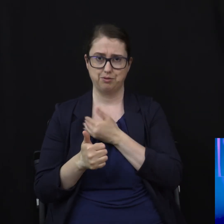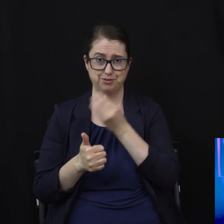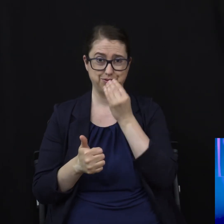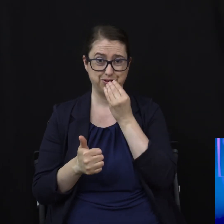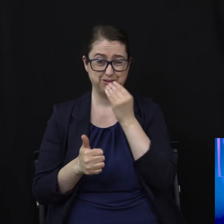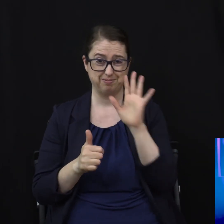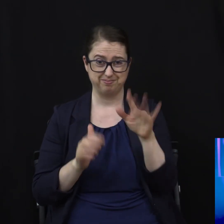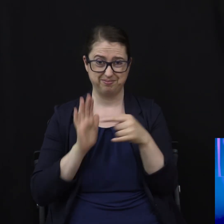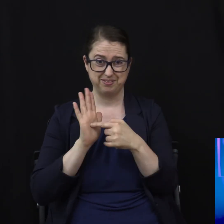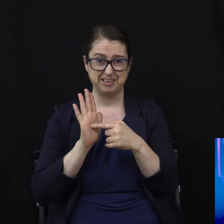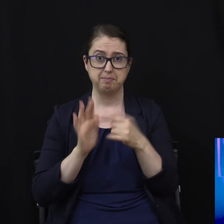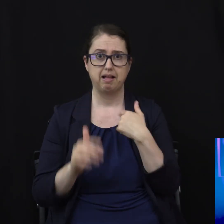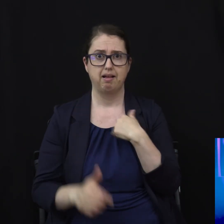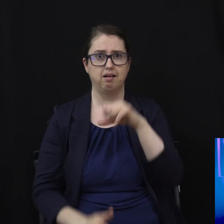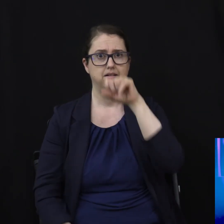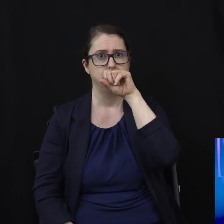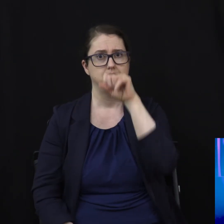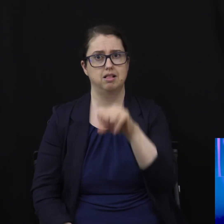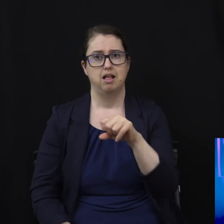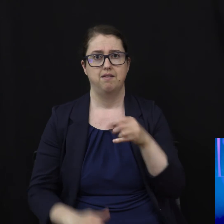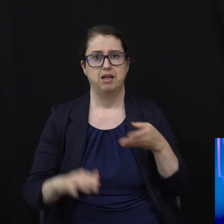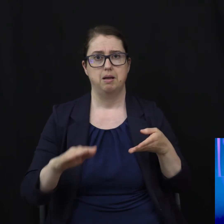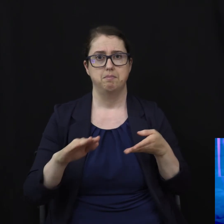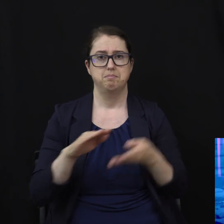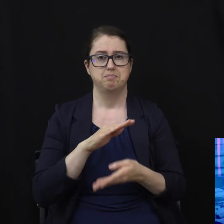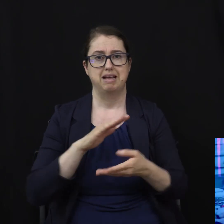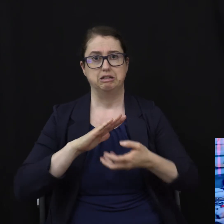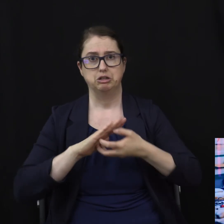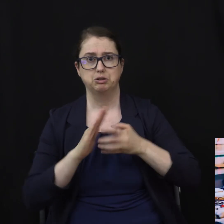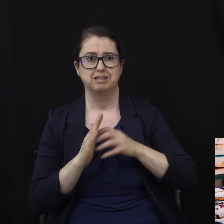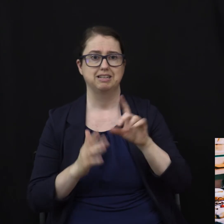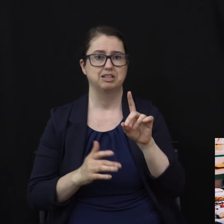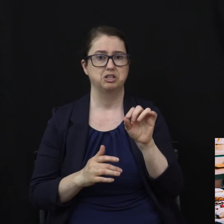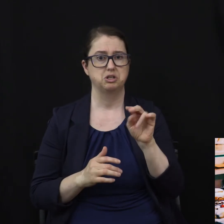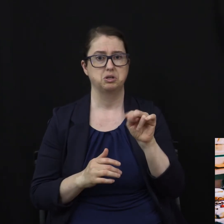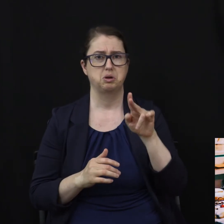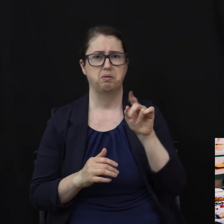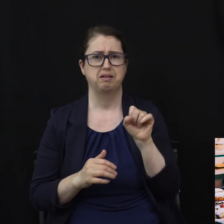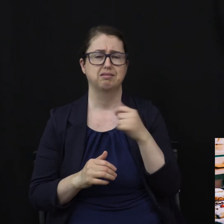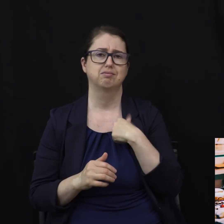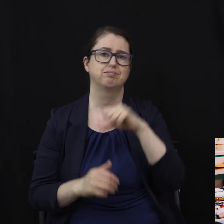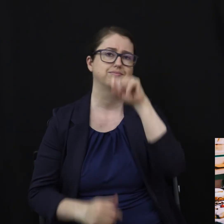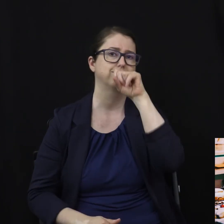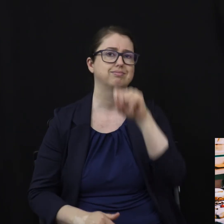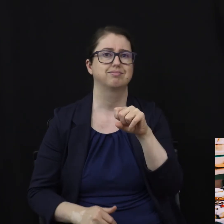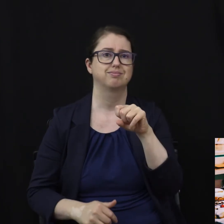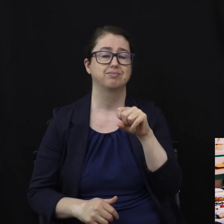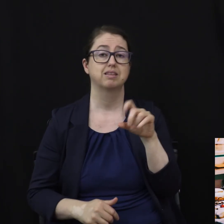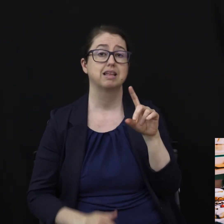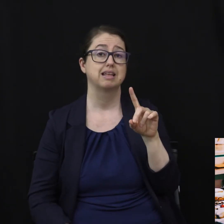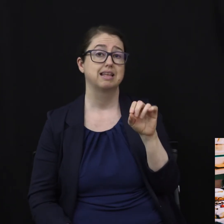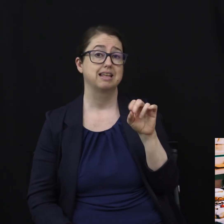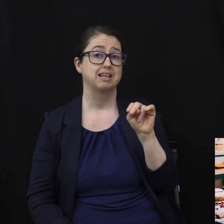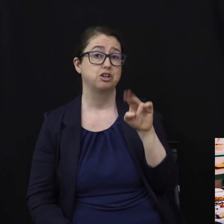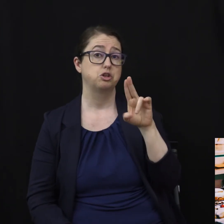I loved baked goods. I love donuts. And the donut house in Anacortes is my absolute